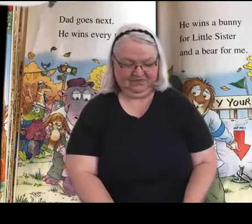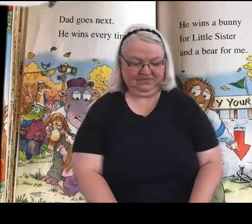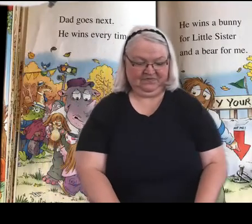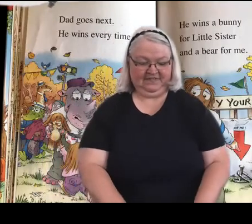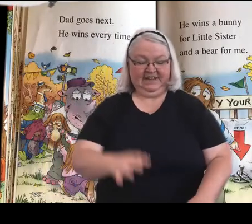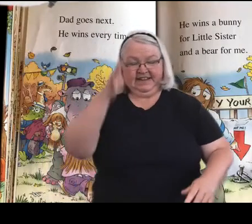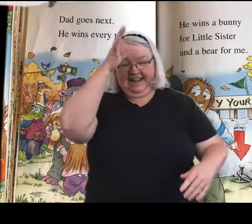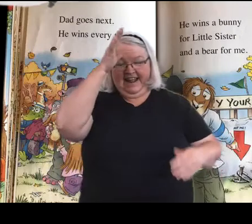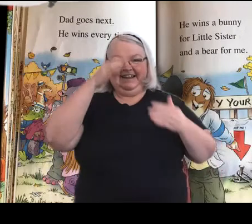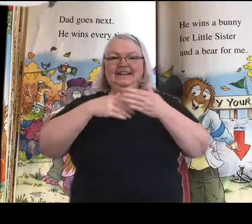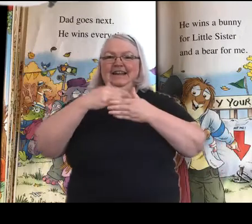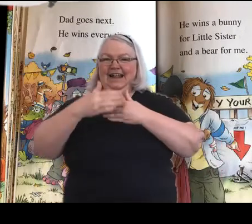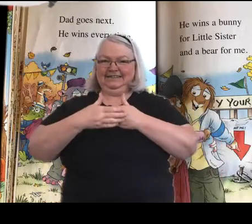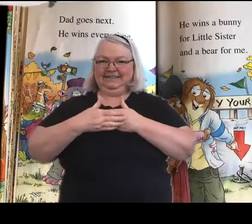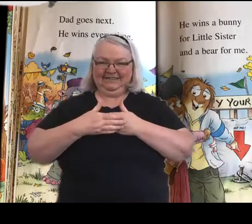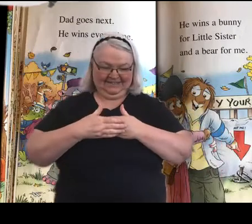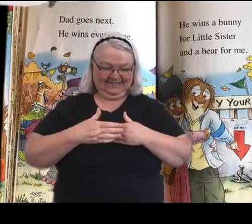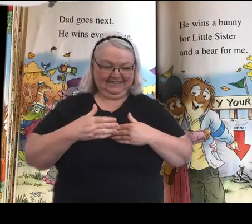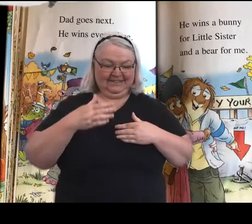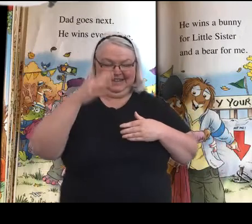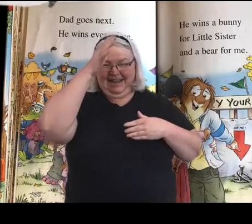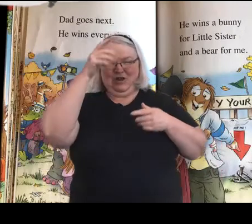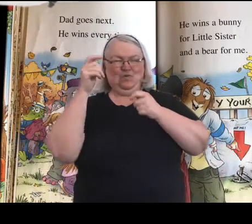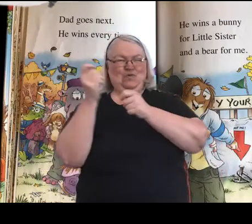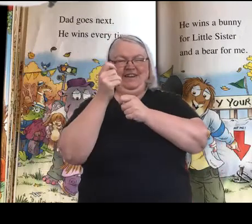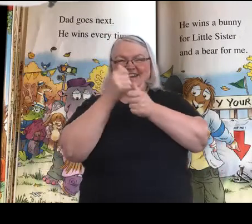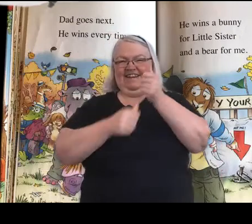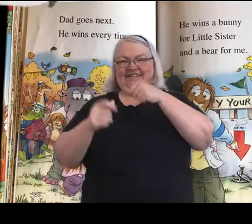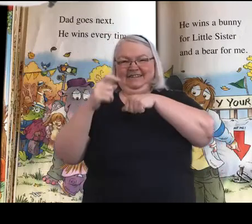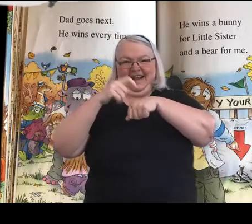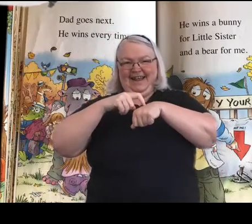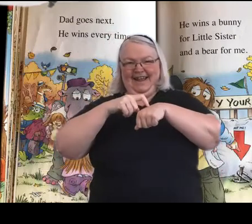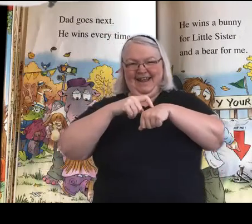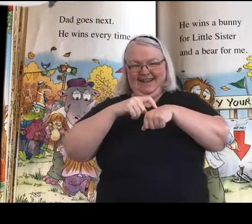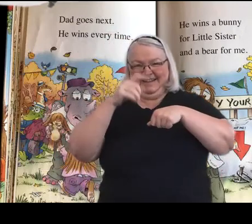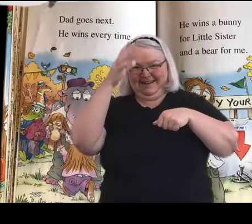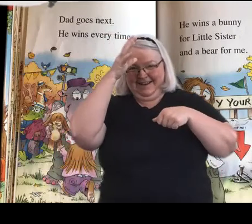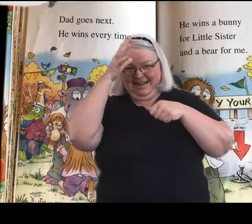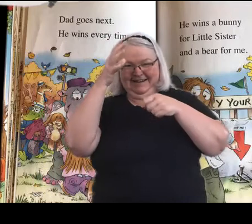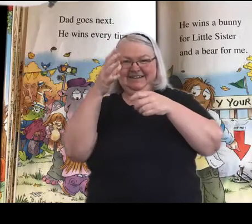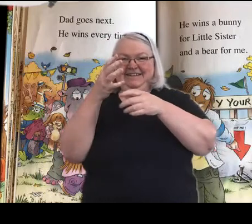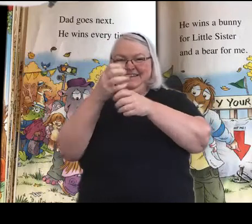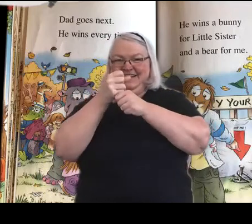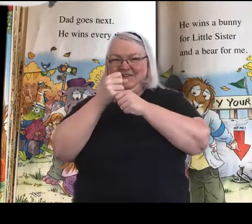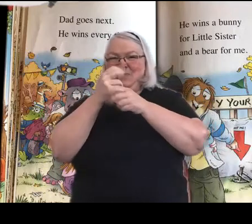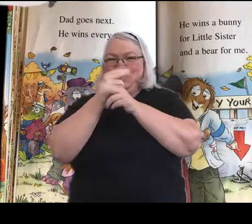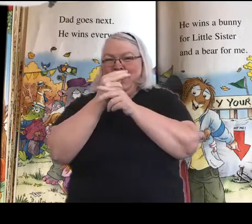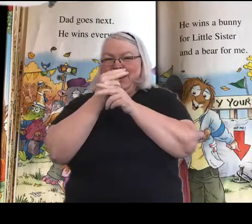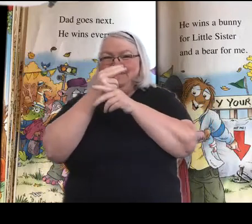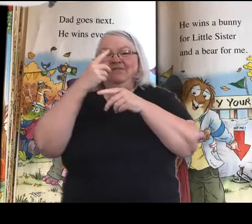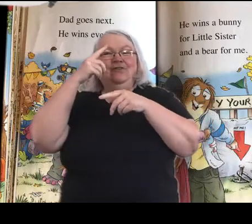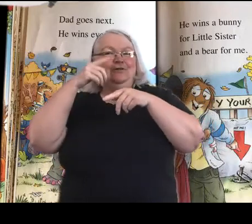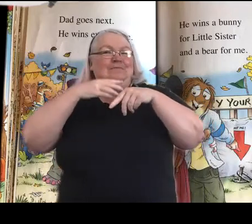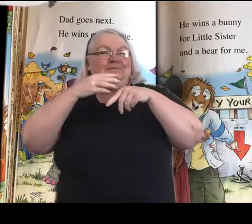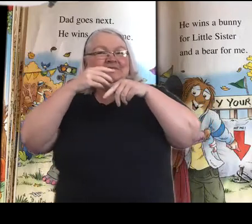Dad goes next. He wins every time. He wins a bunny for little